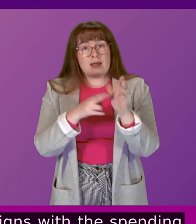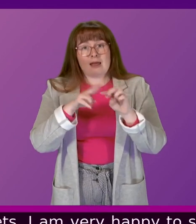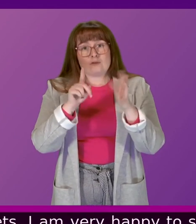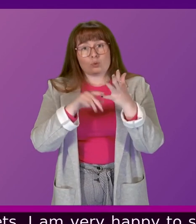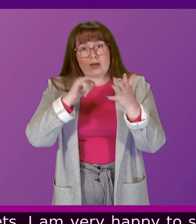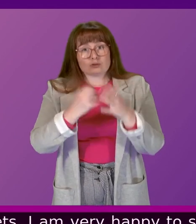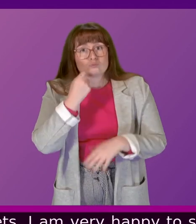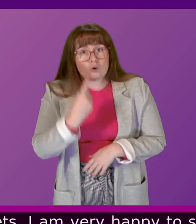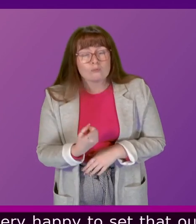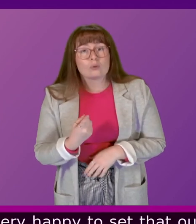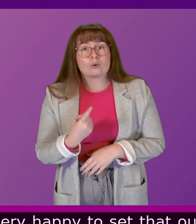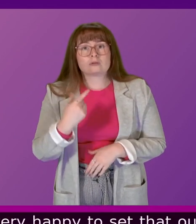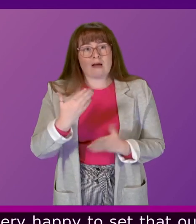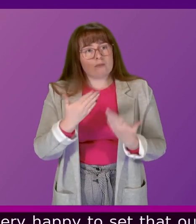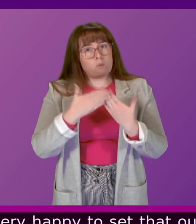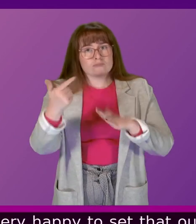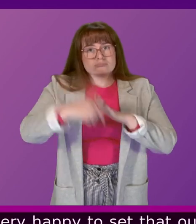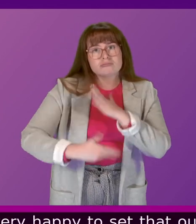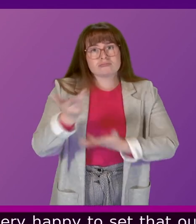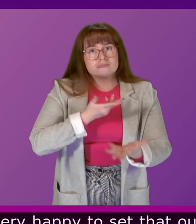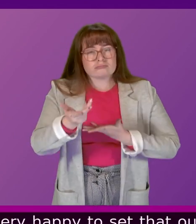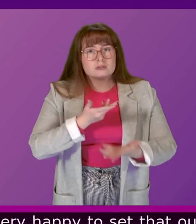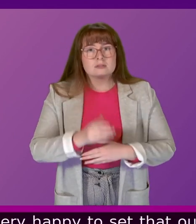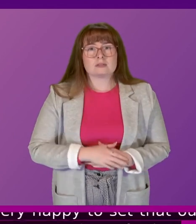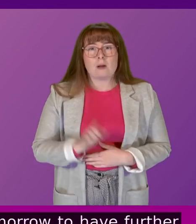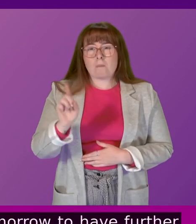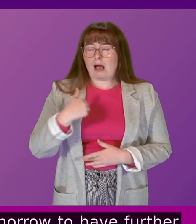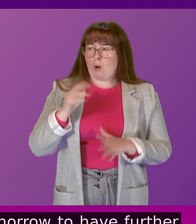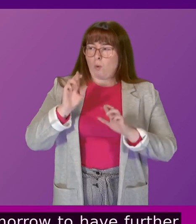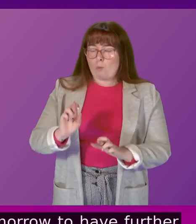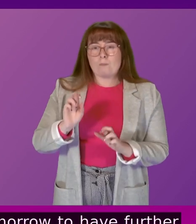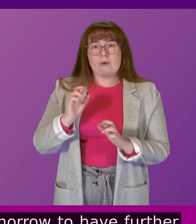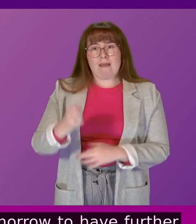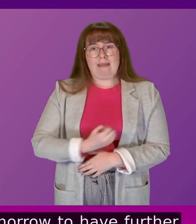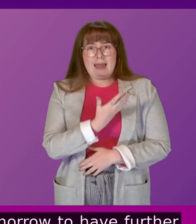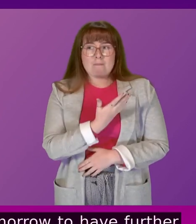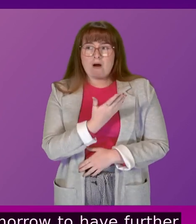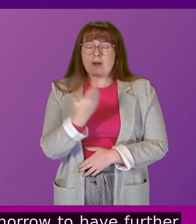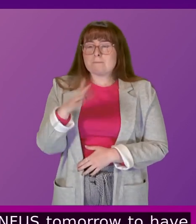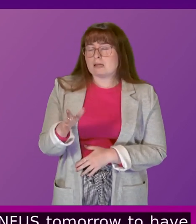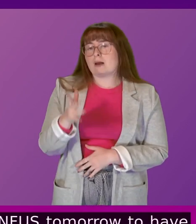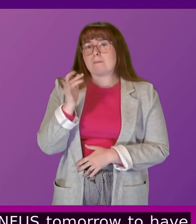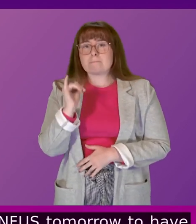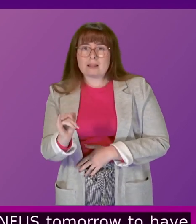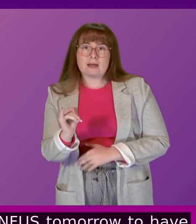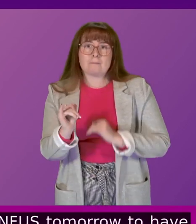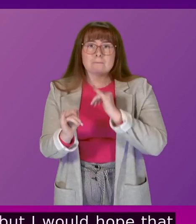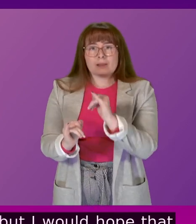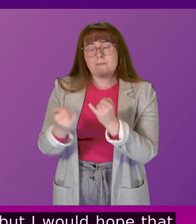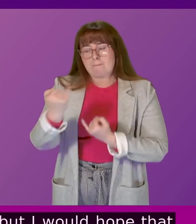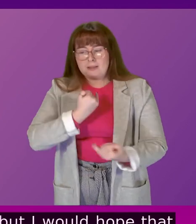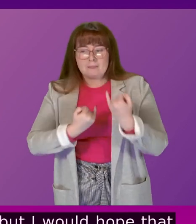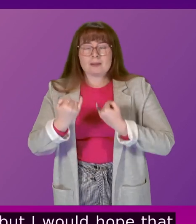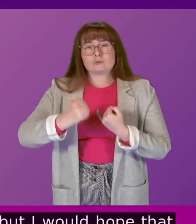tomorrow to have further discussions about that. But I would hope that Labour, instead of blaming the Scottish